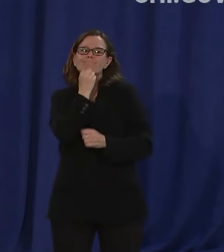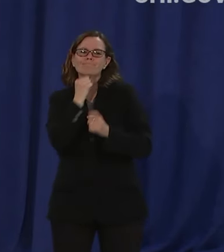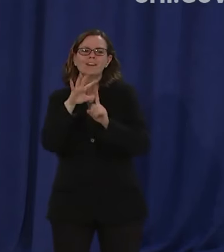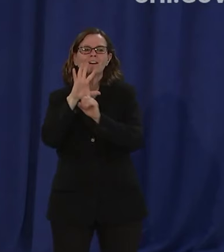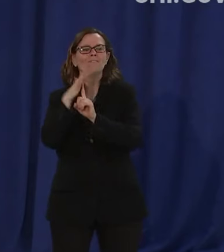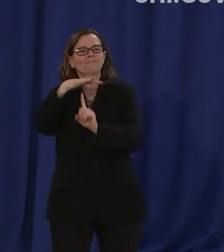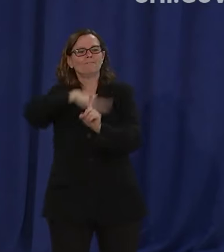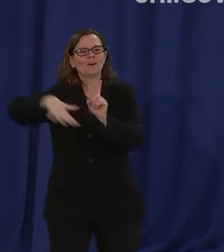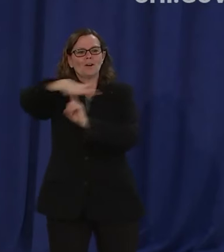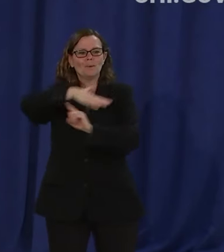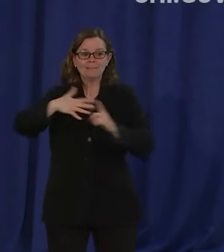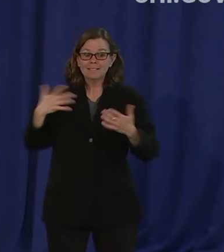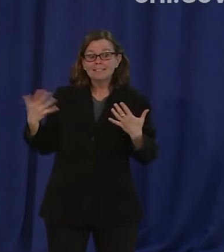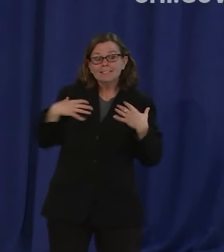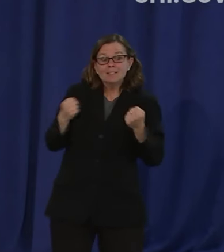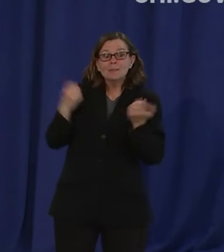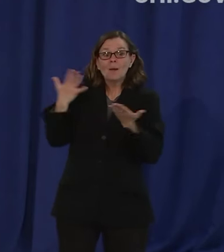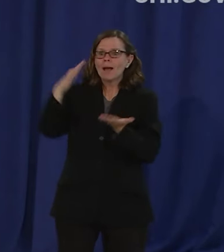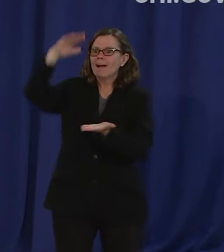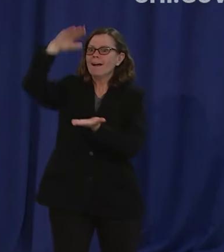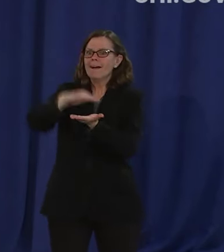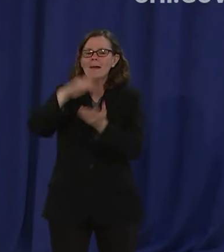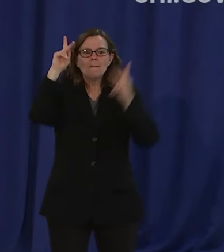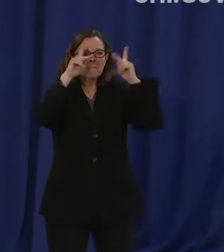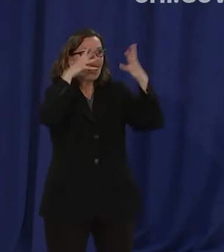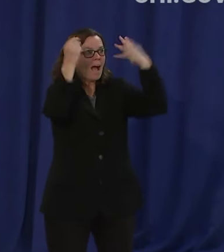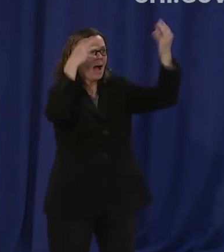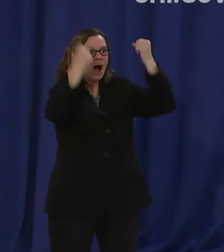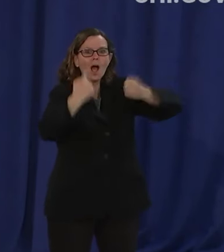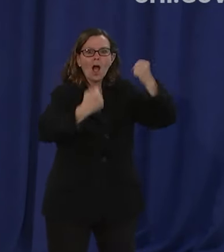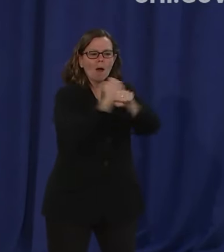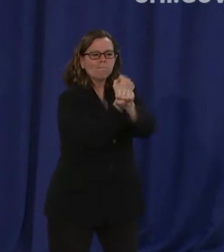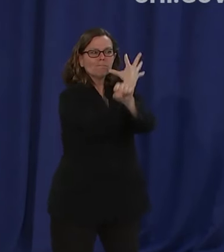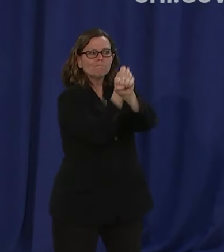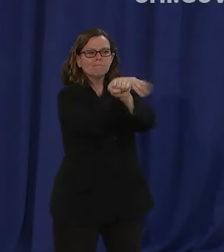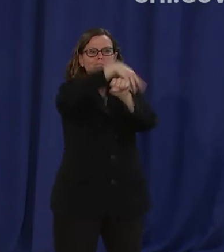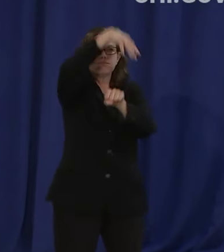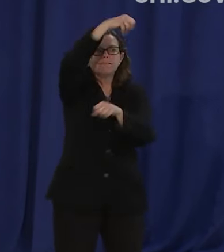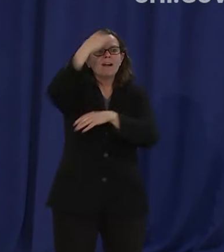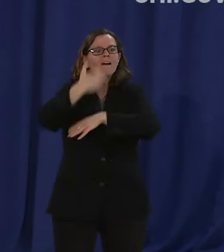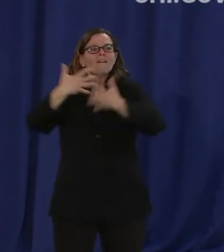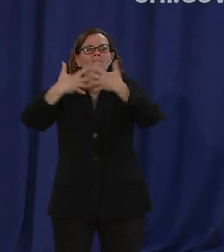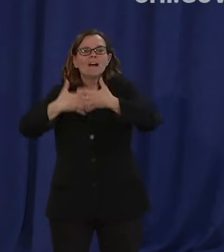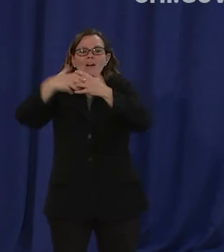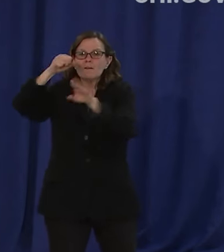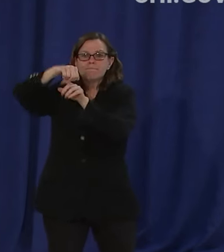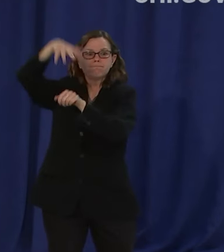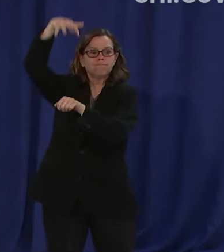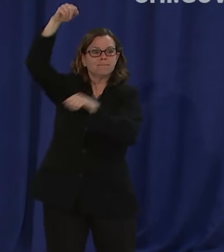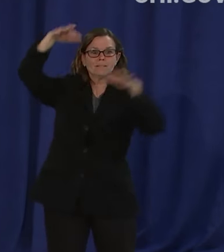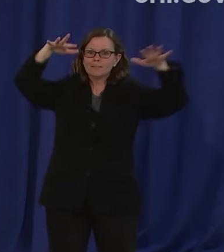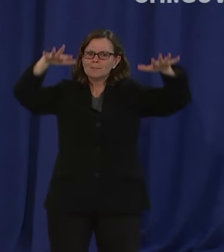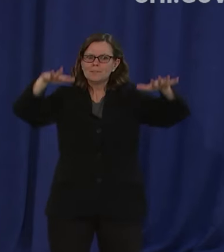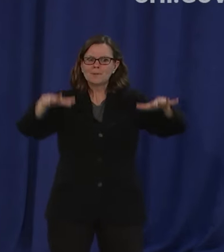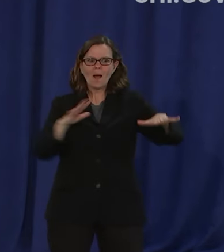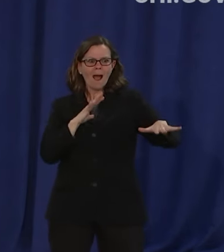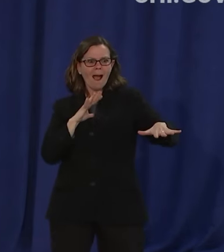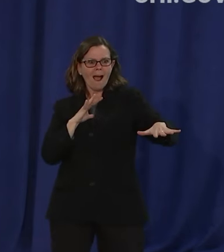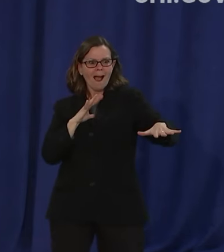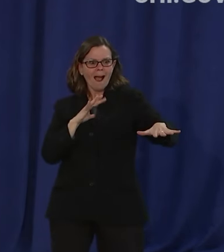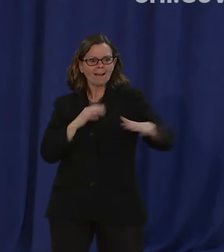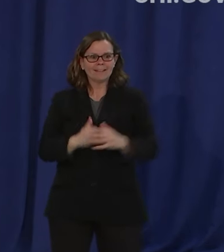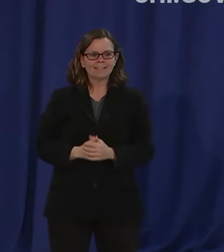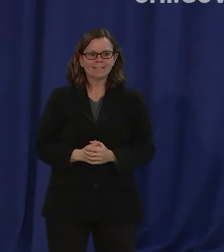during the pandemic shutdown can be sustained after normal economic activity resumes you know it's a very interesting question